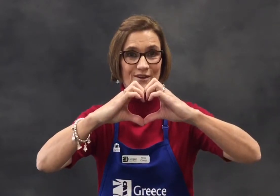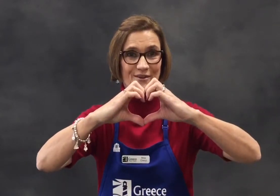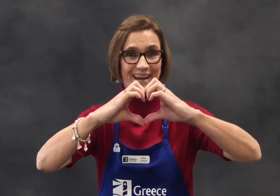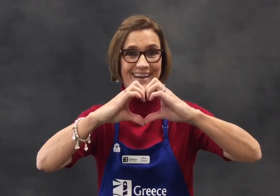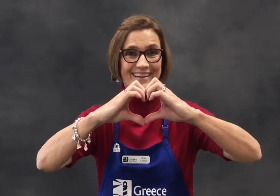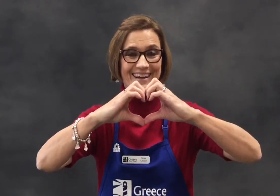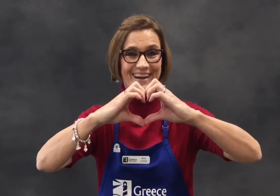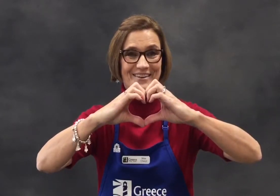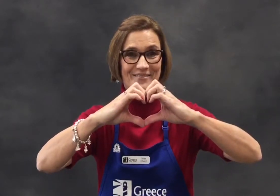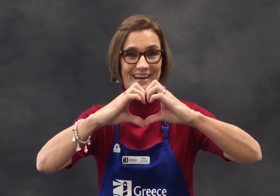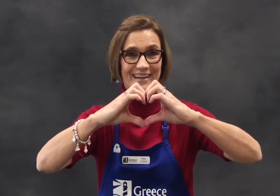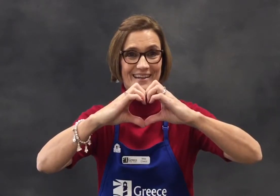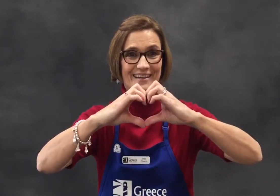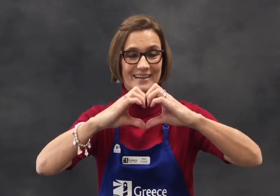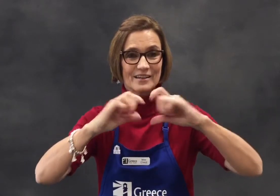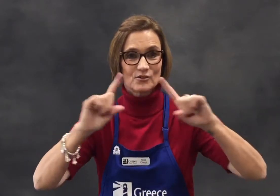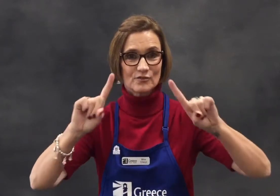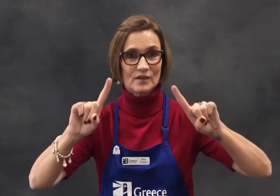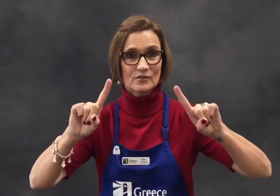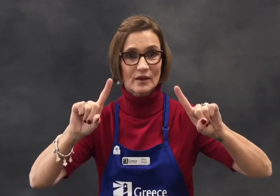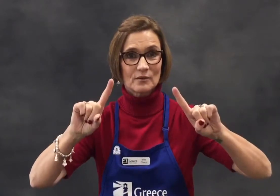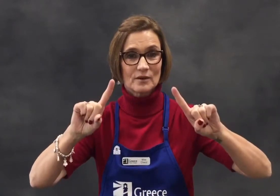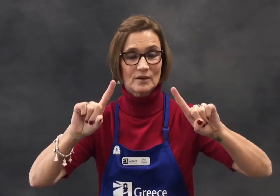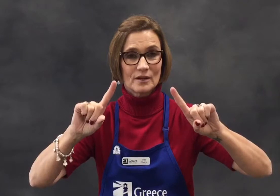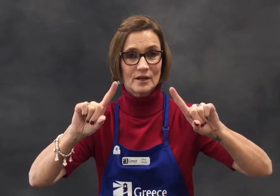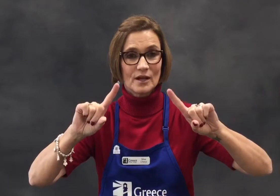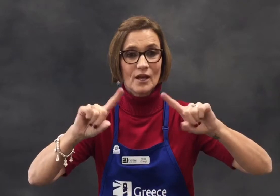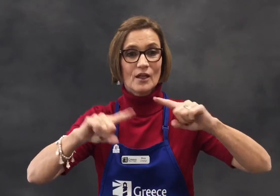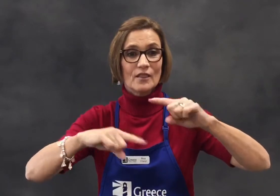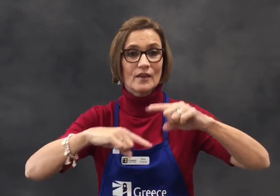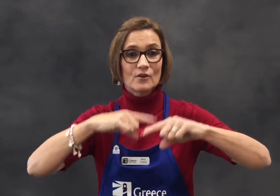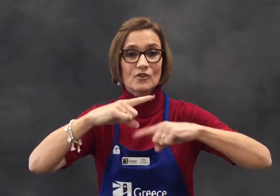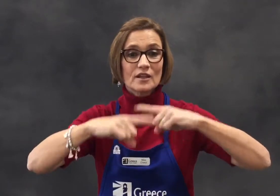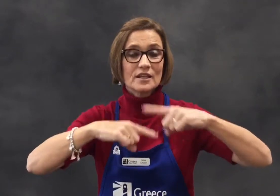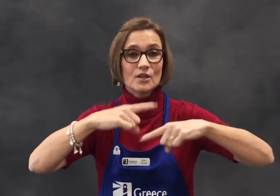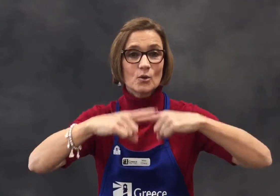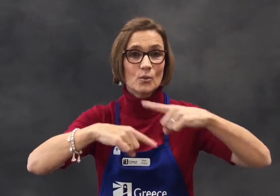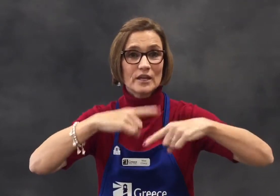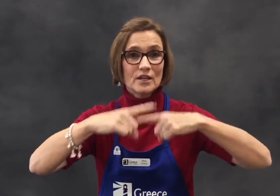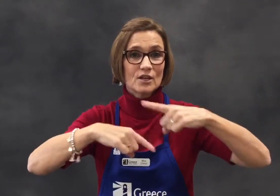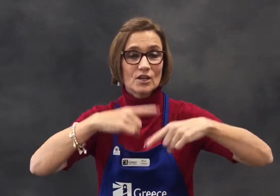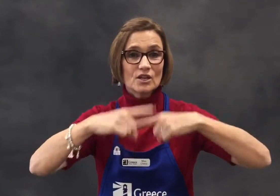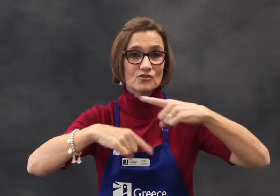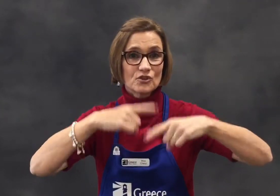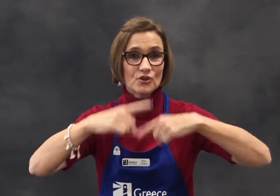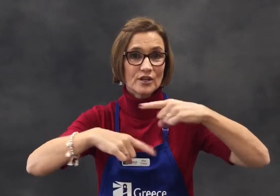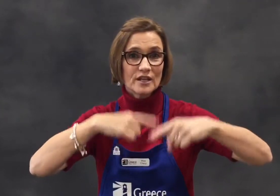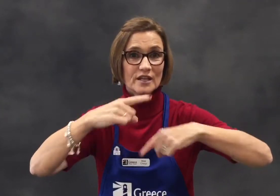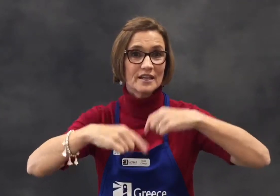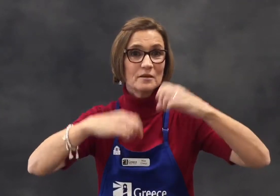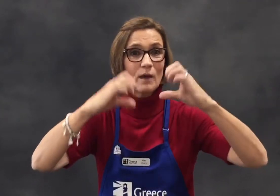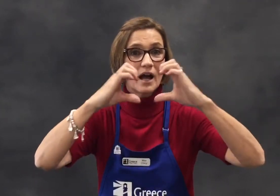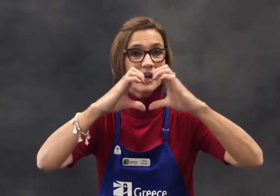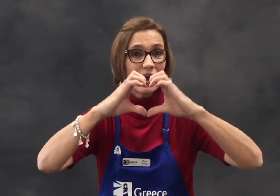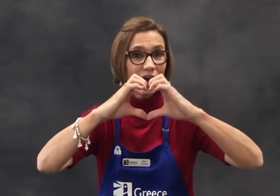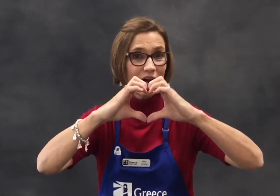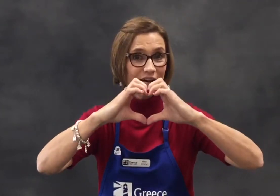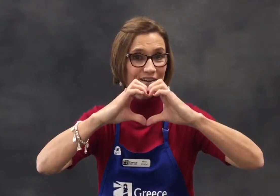Okay? Are you ready? Get your fingers out. There's a little wheel of turning in my heart.